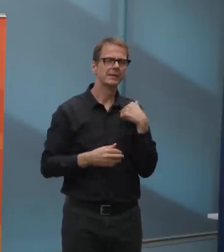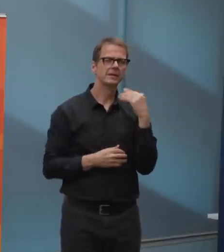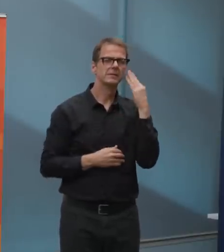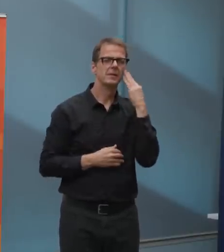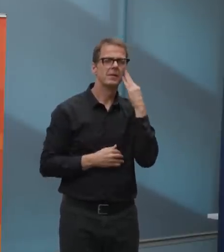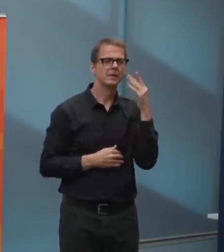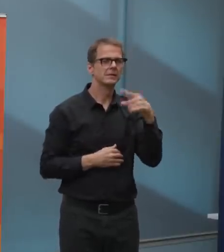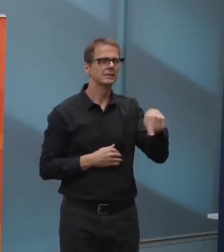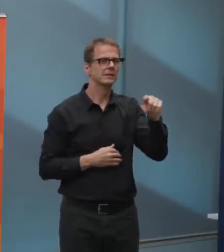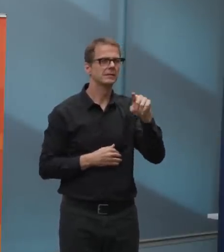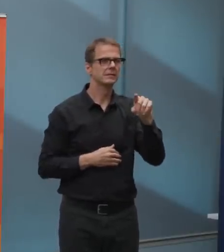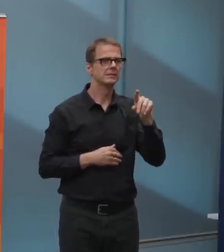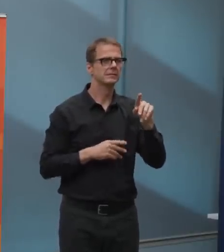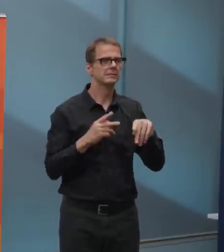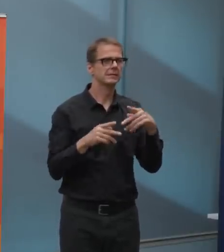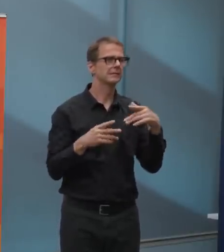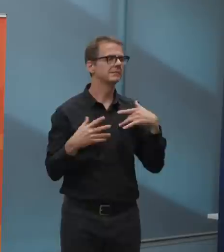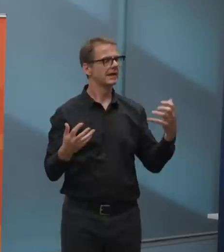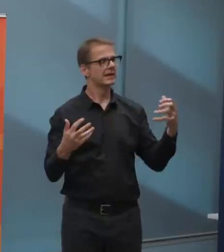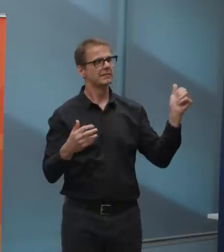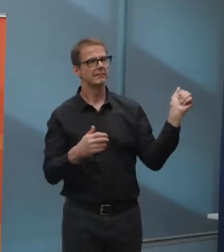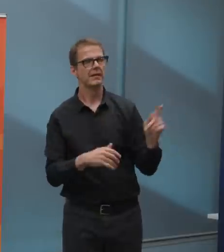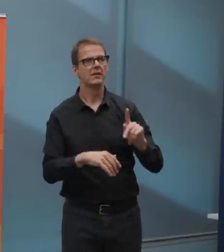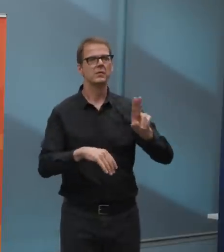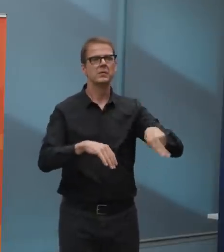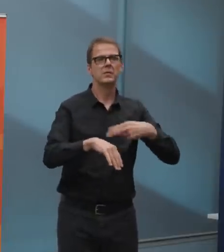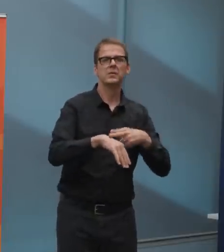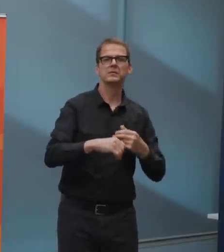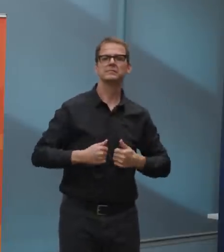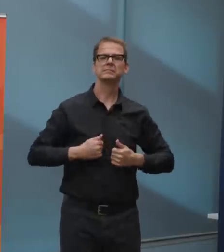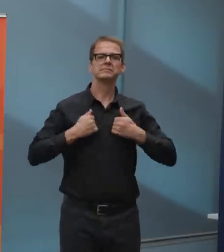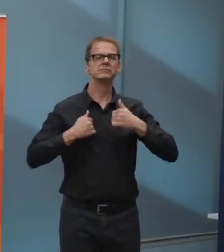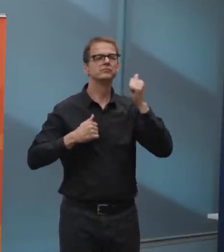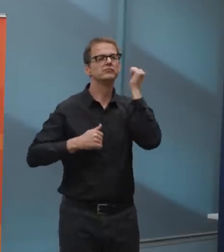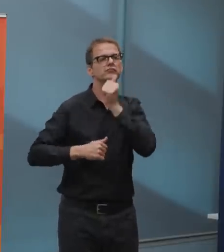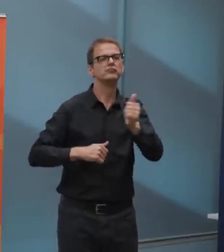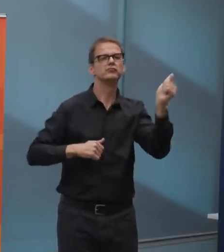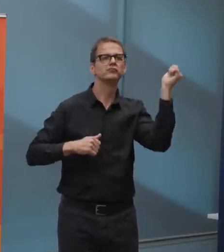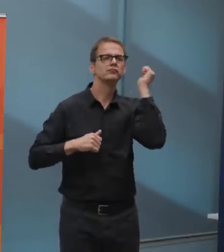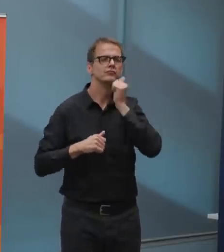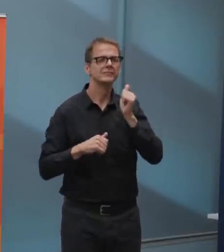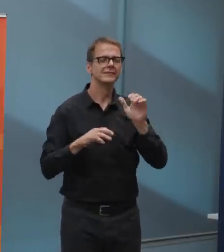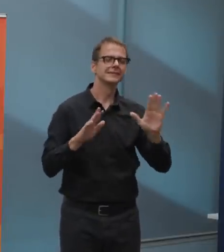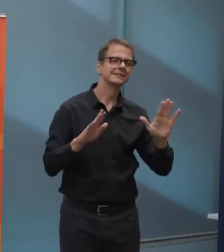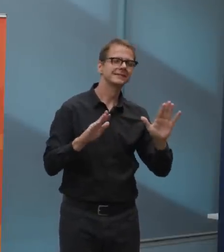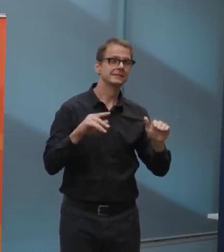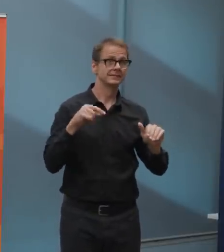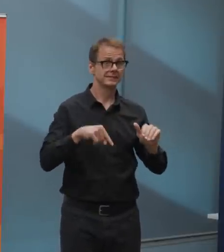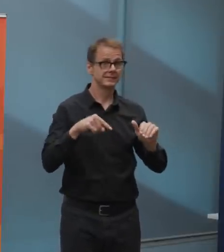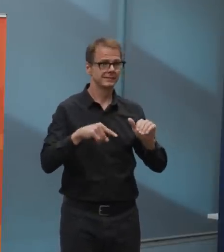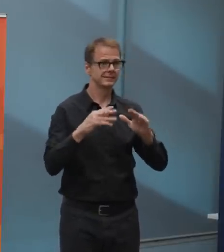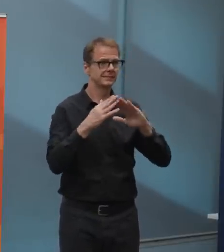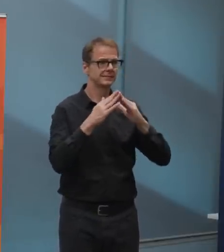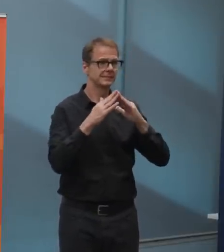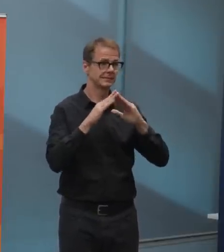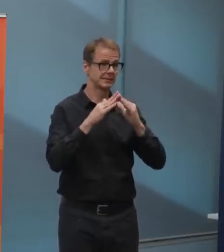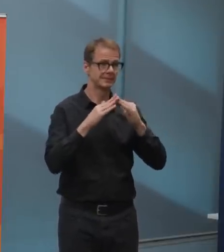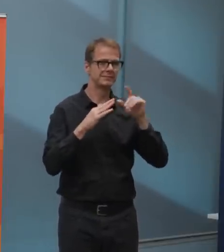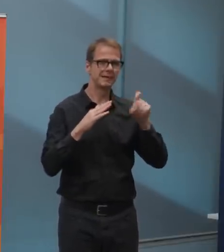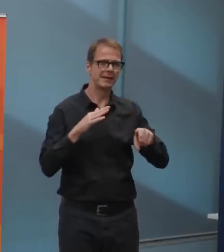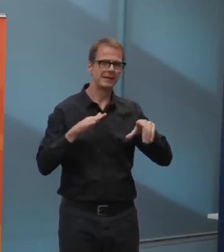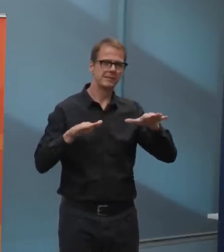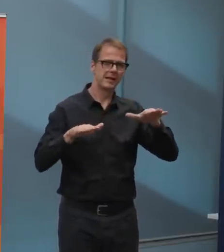has to balance the City's needs for stability and future prosperity with the residents' needs for immediate